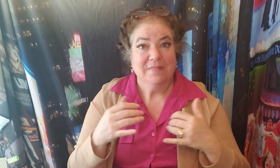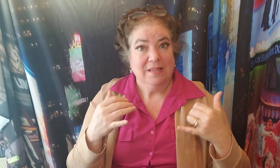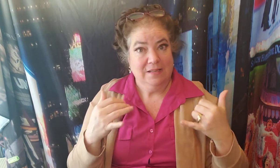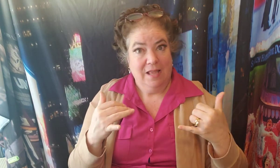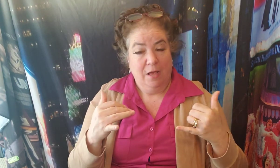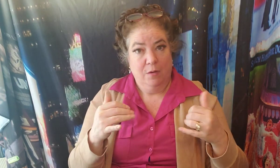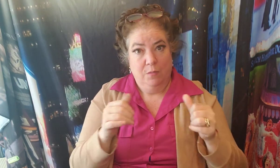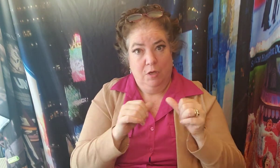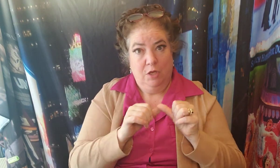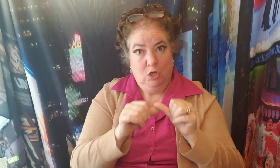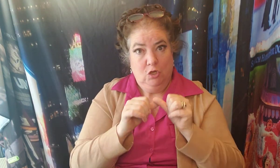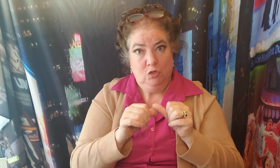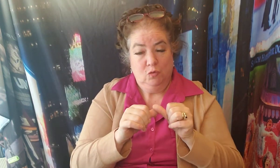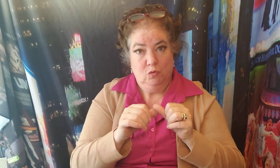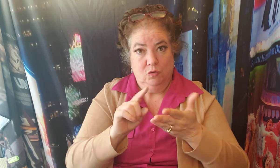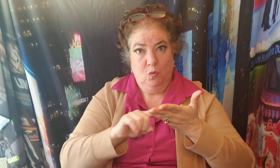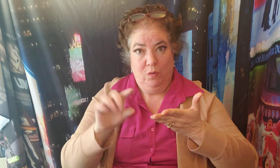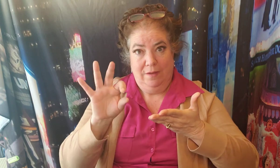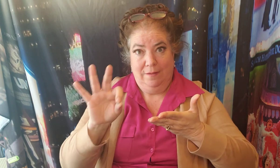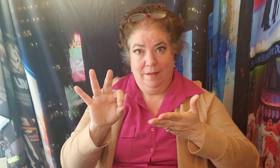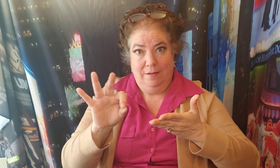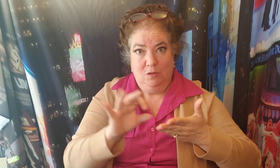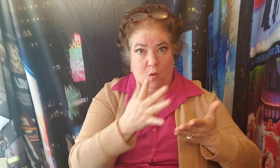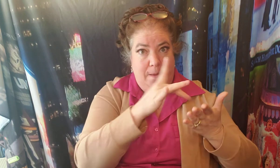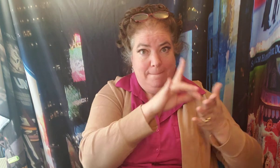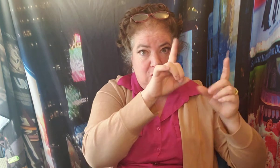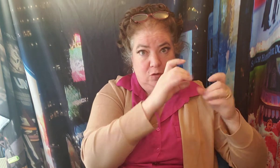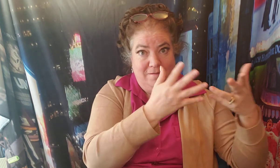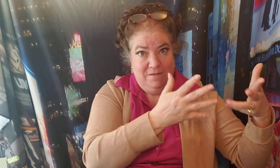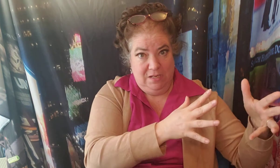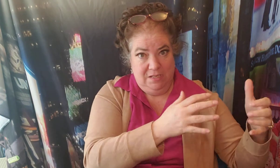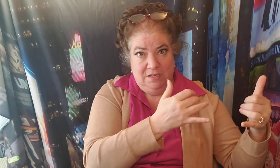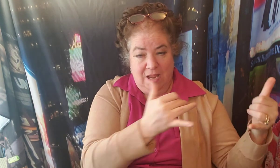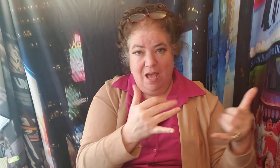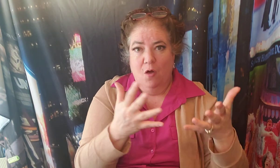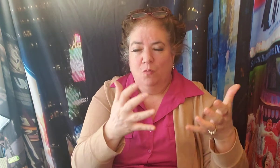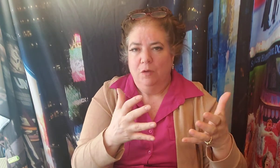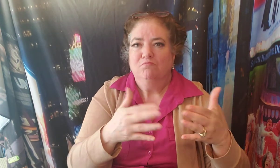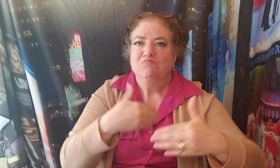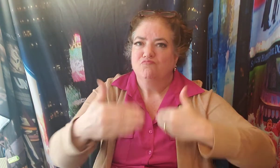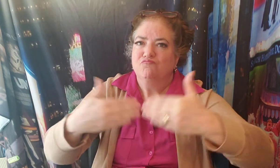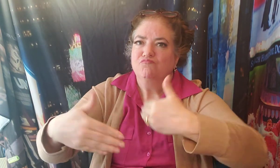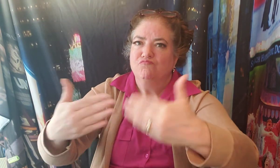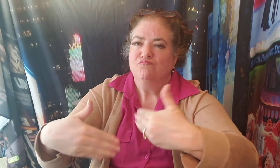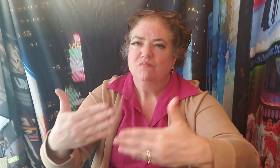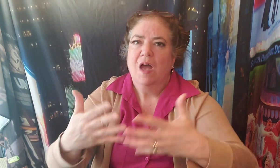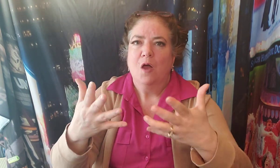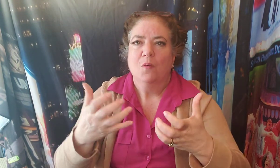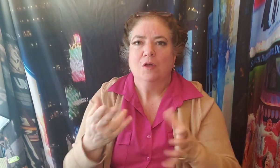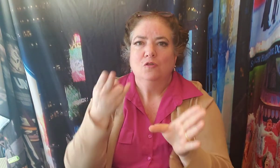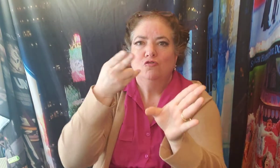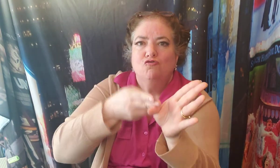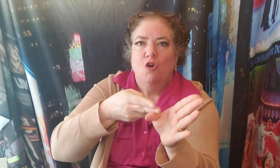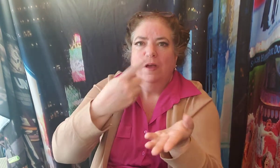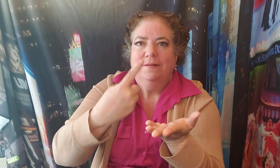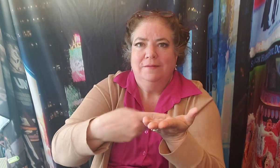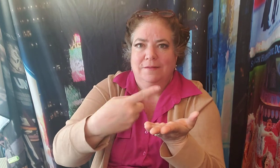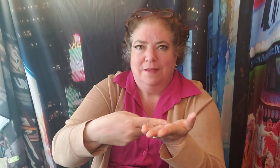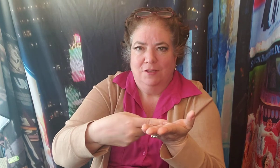I want you to watch this lecture I would like you to join in the discussion Check the